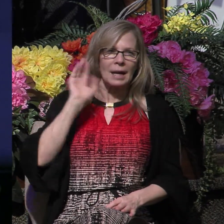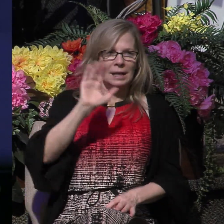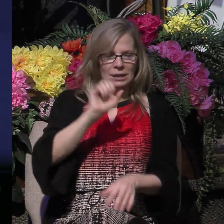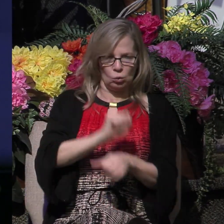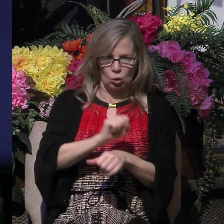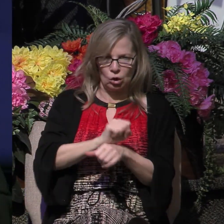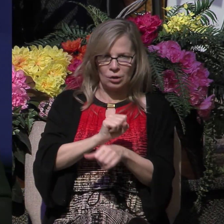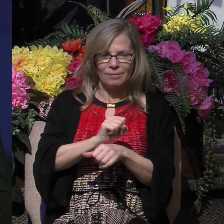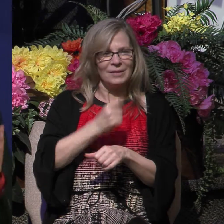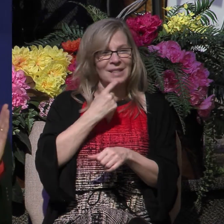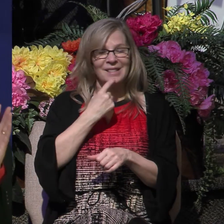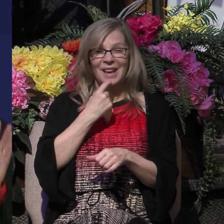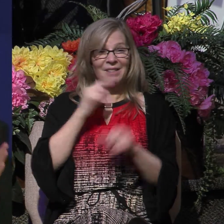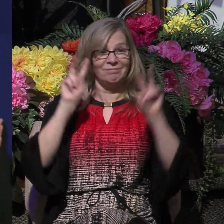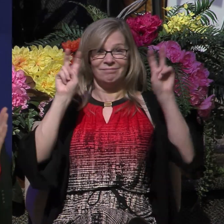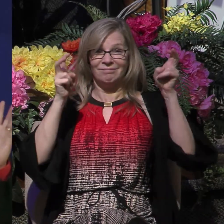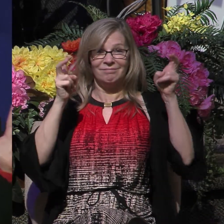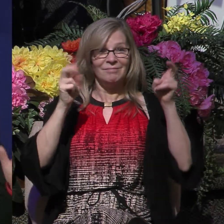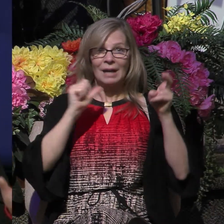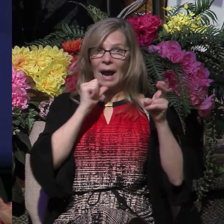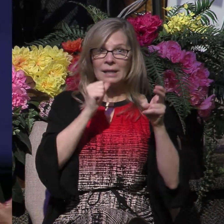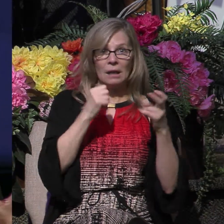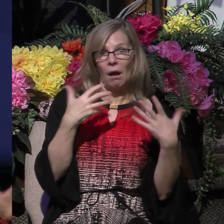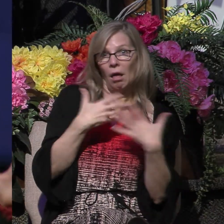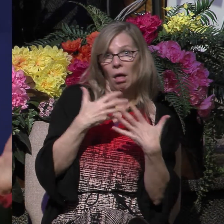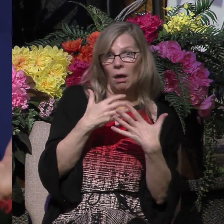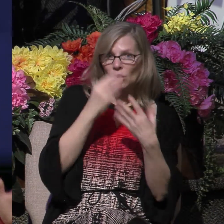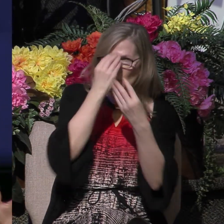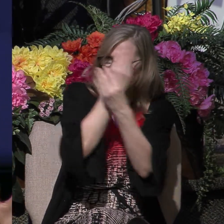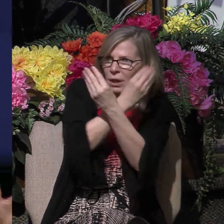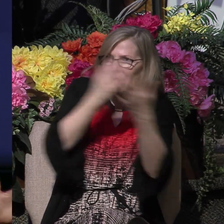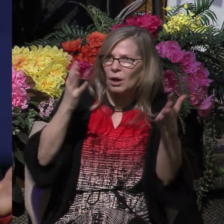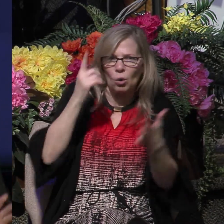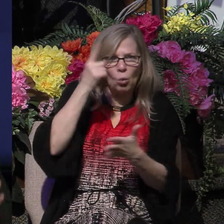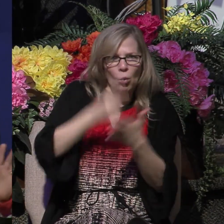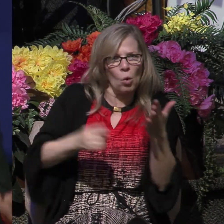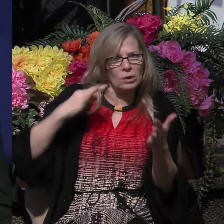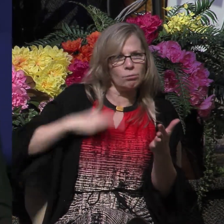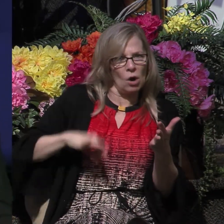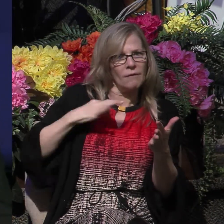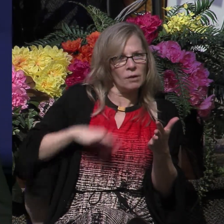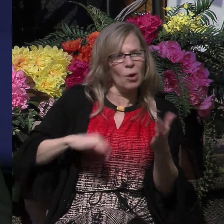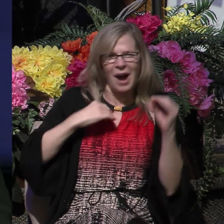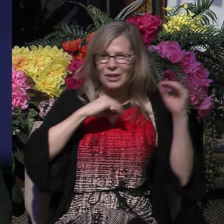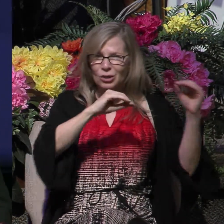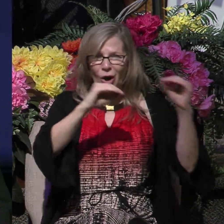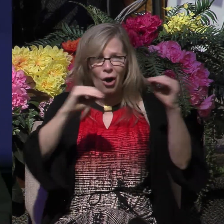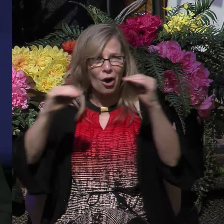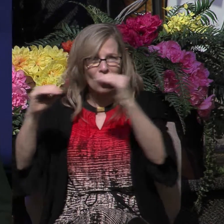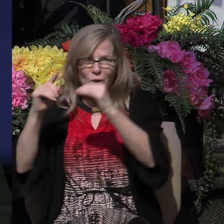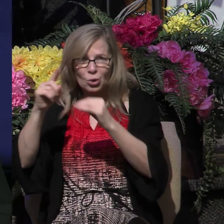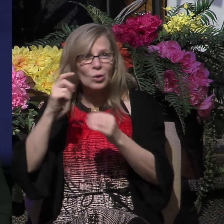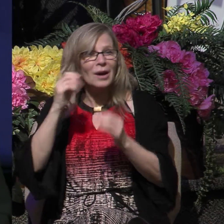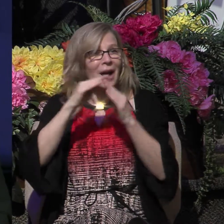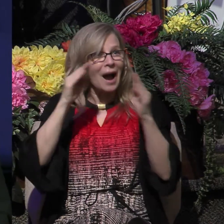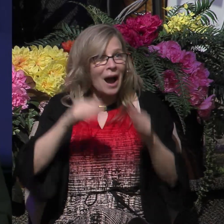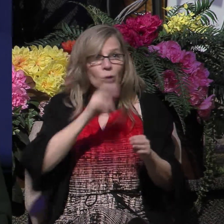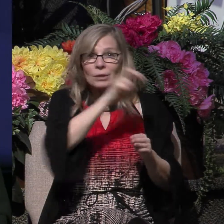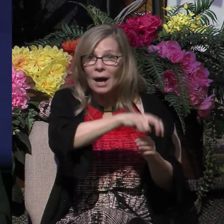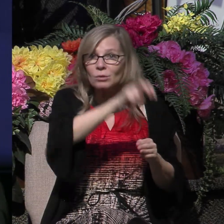how I did not shrink from declaring to you anything that was profitable and teaching you publicly and from house to house. Okay, Paul, so what